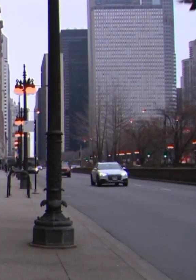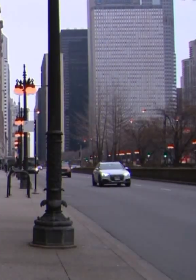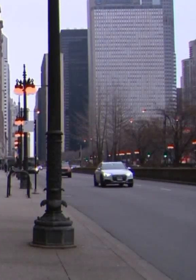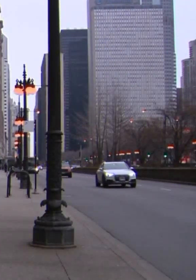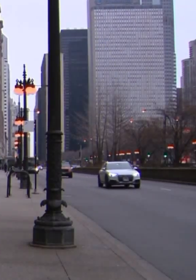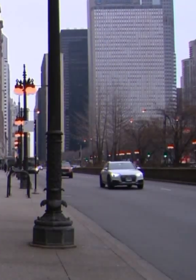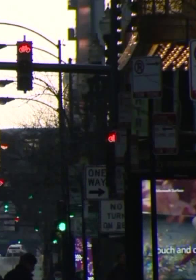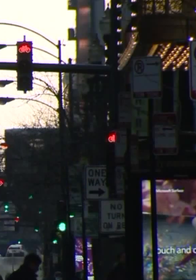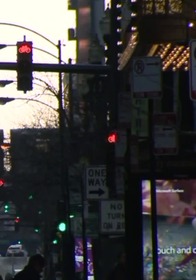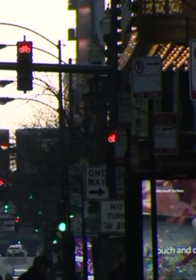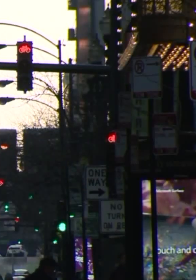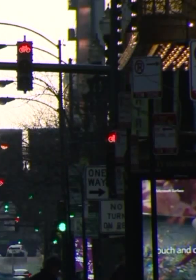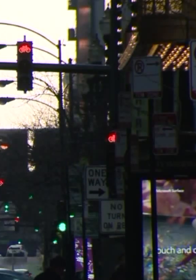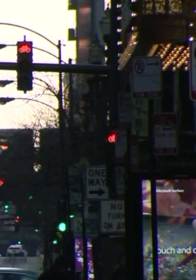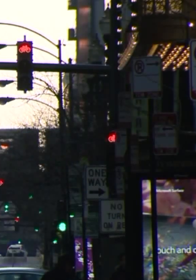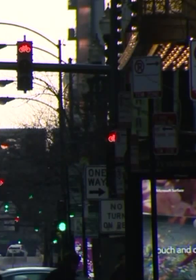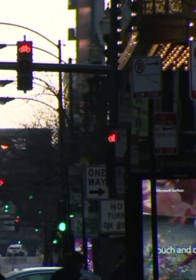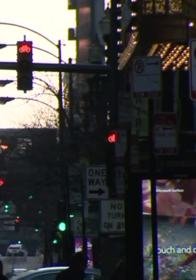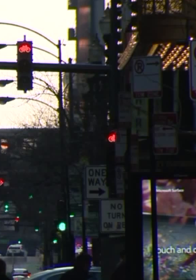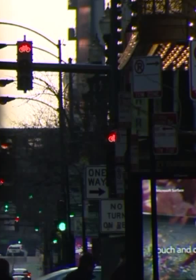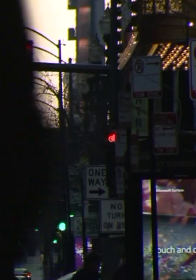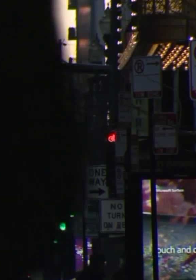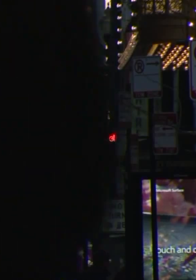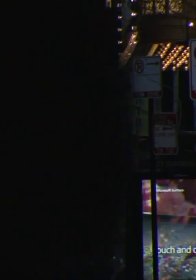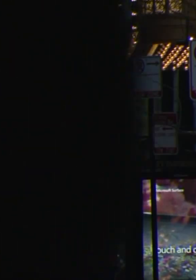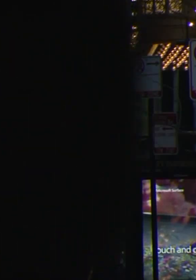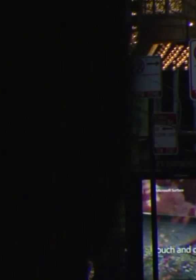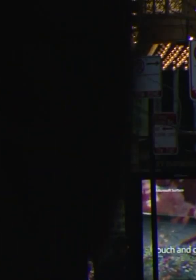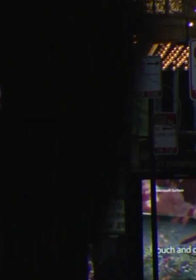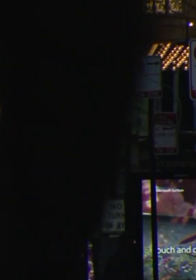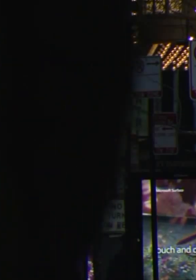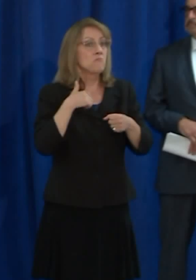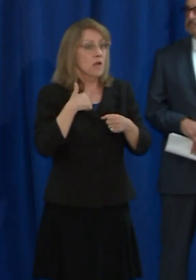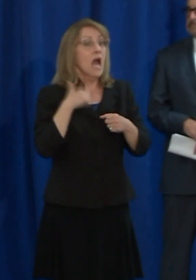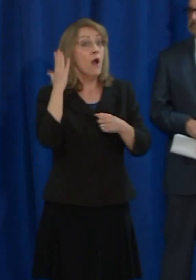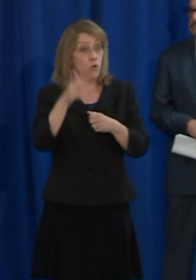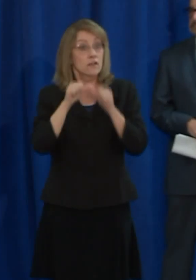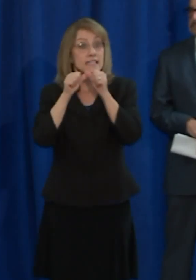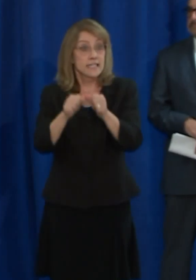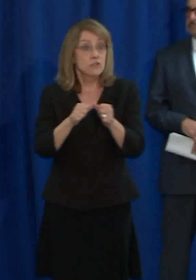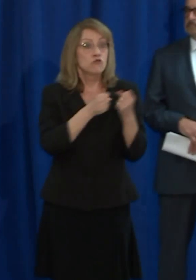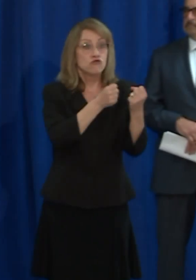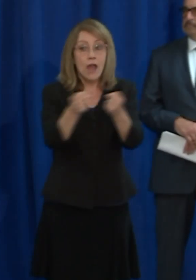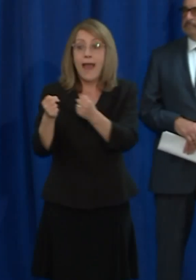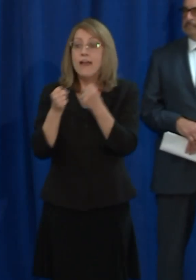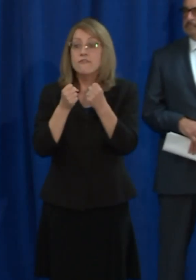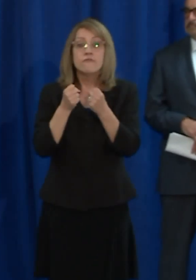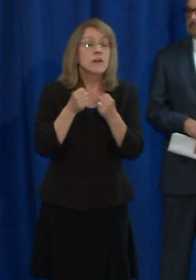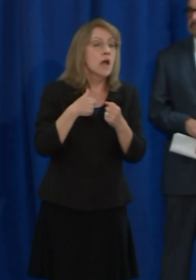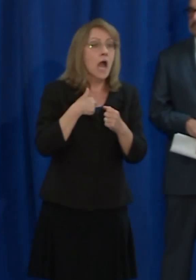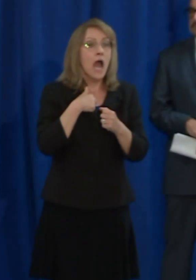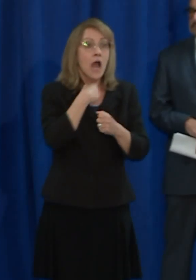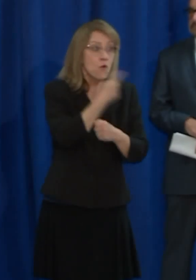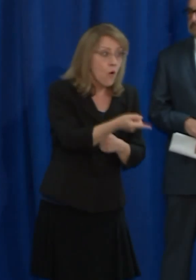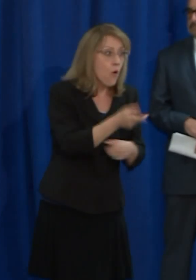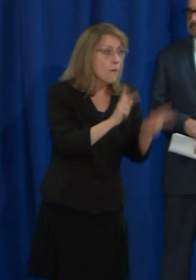city, educating people and enforcing the rules in place. I told people that I saw gathering